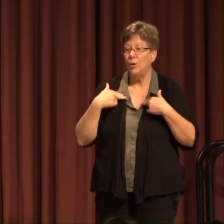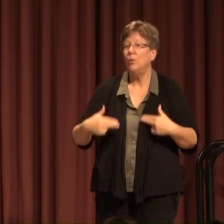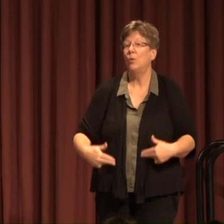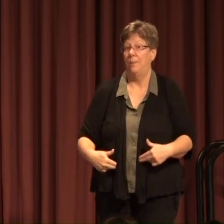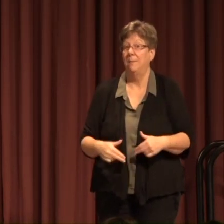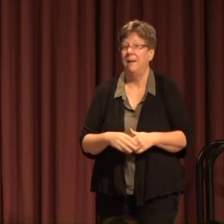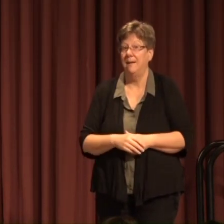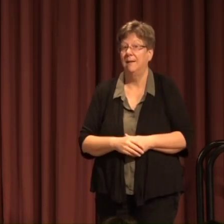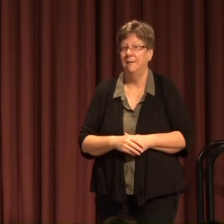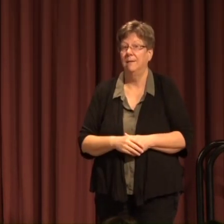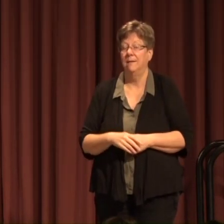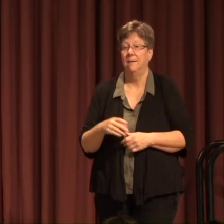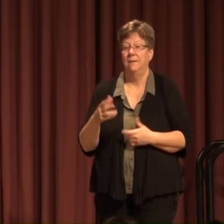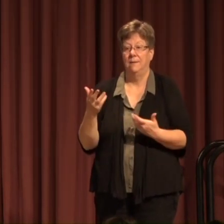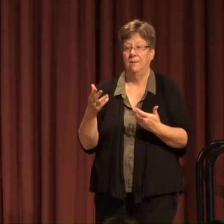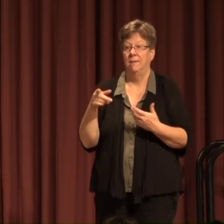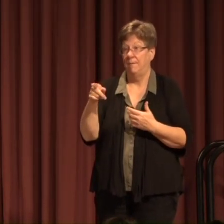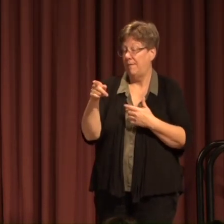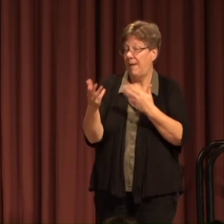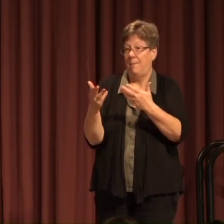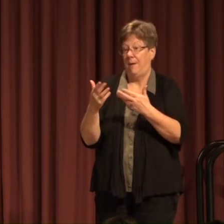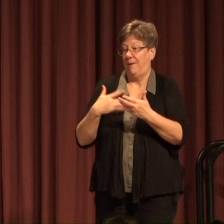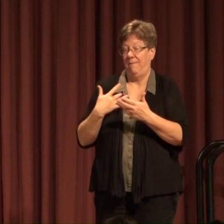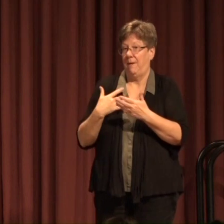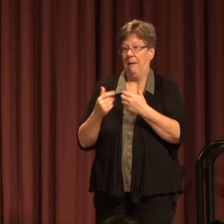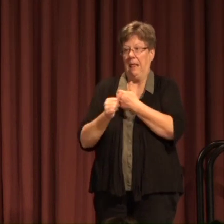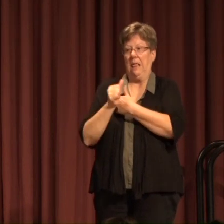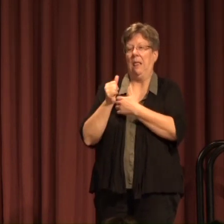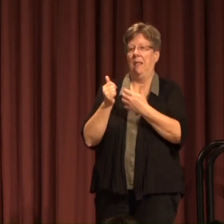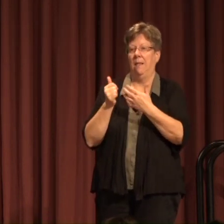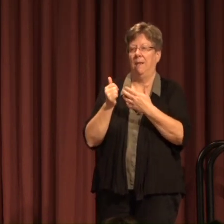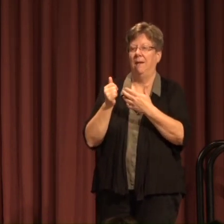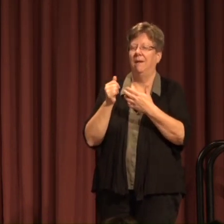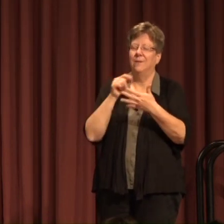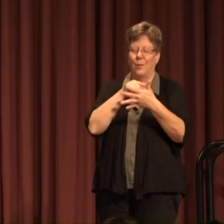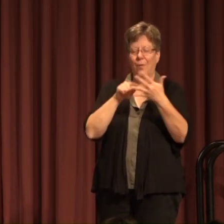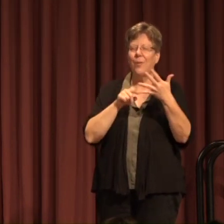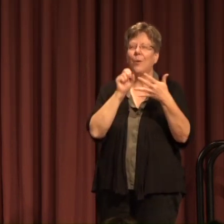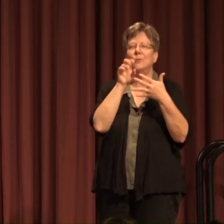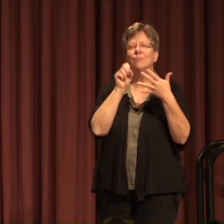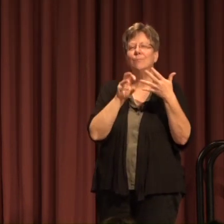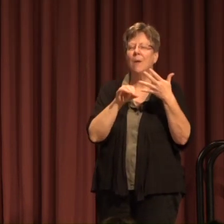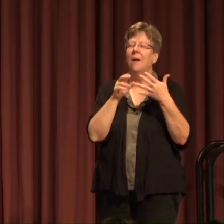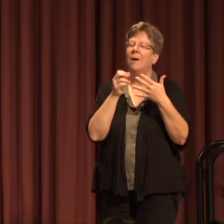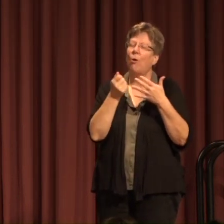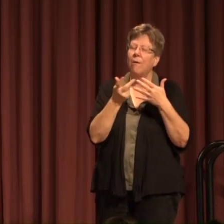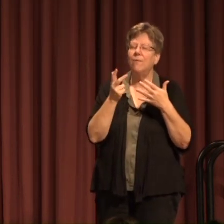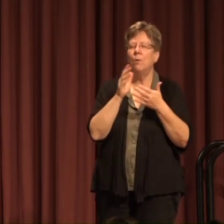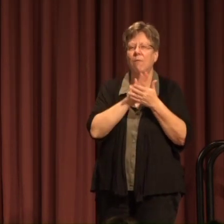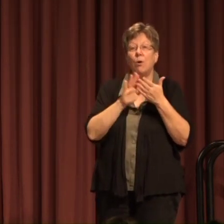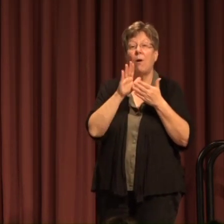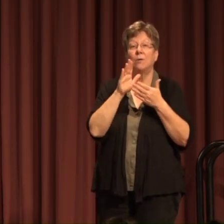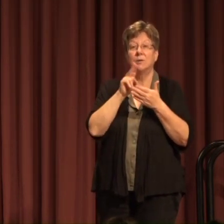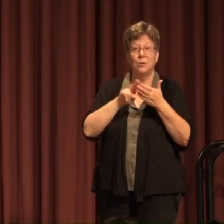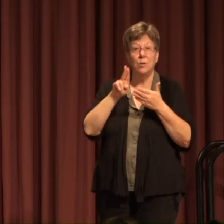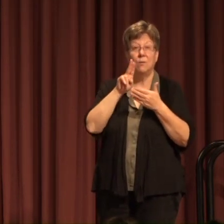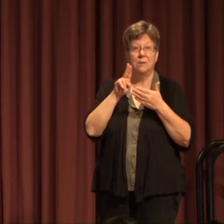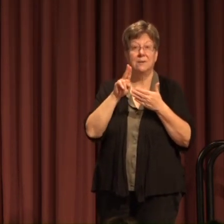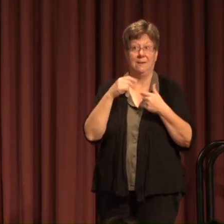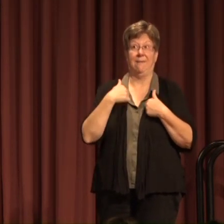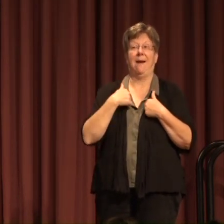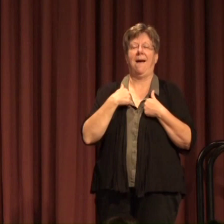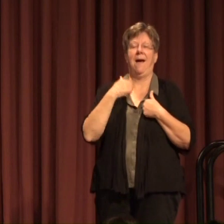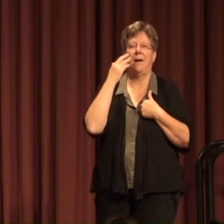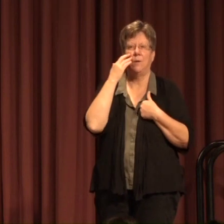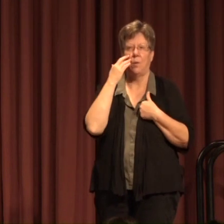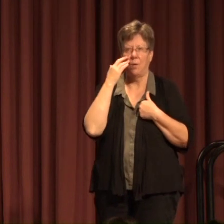beings Who may feel Endangered So those are just A few Of the colleges And universities That I see I know you